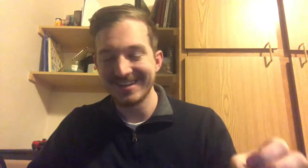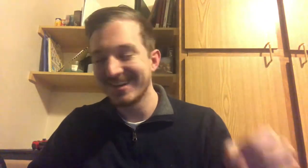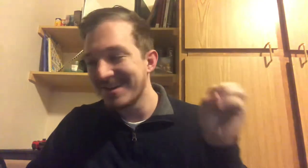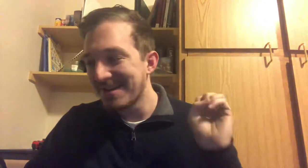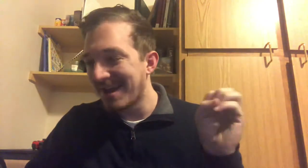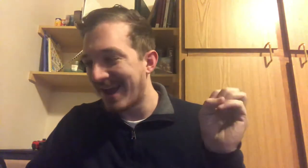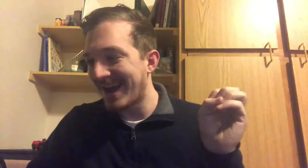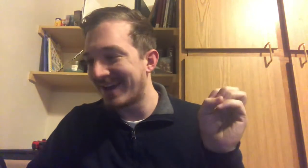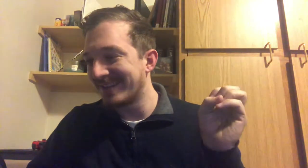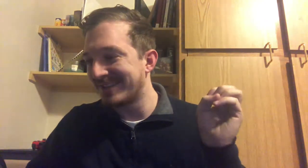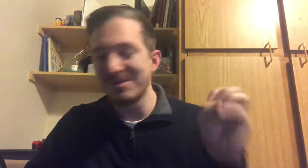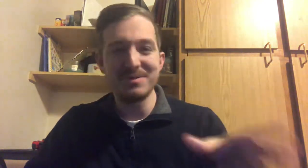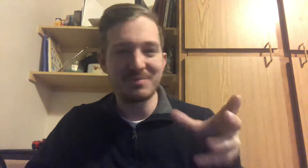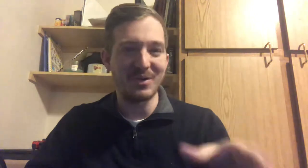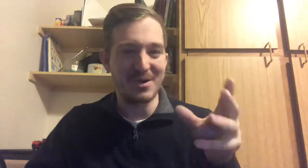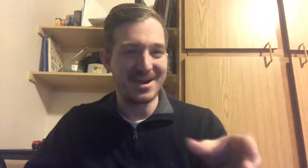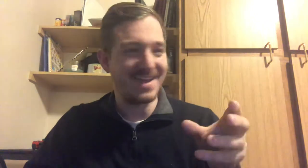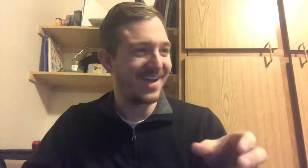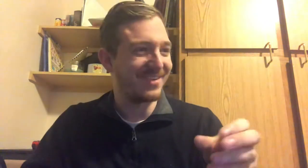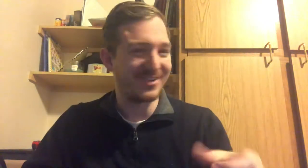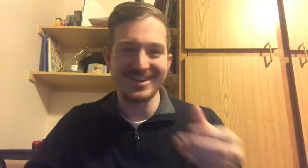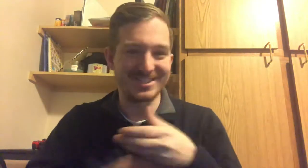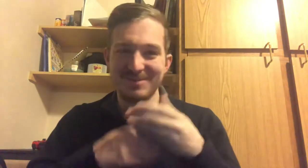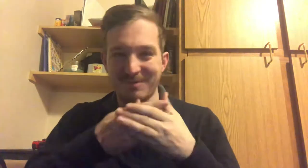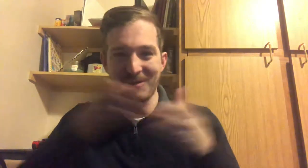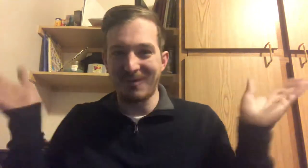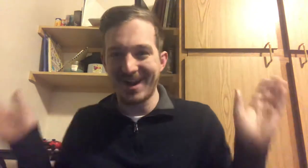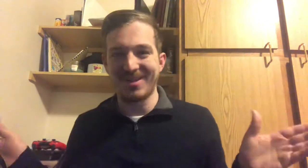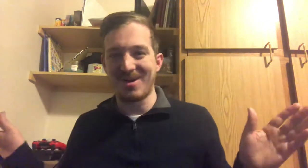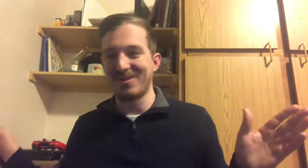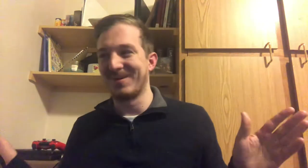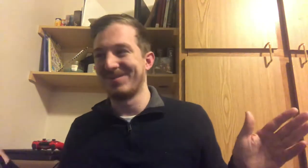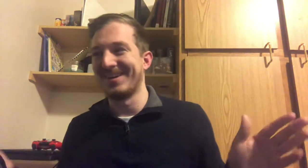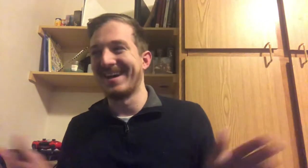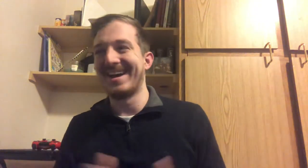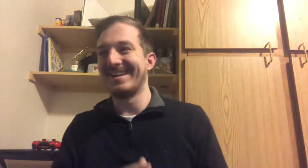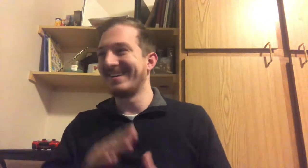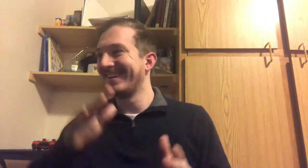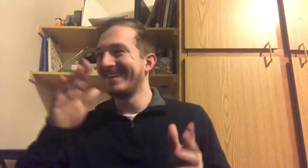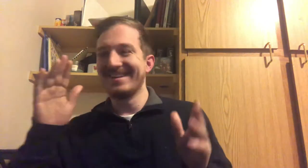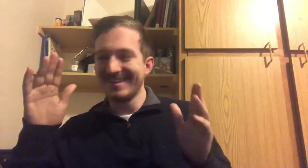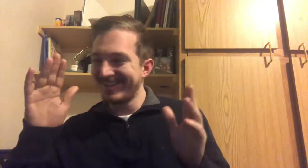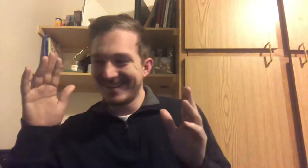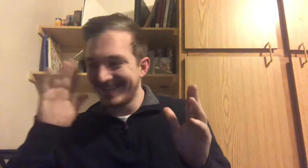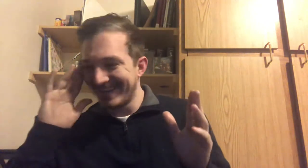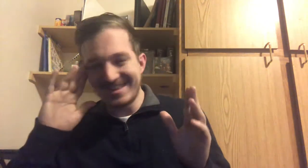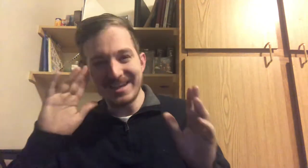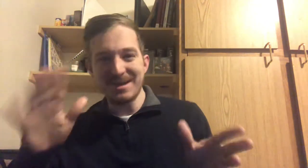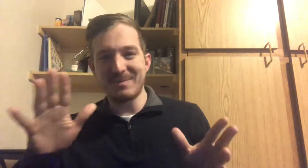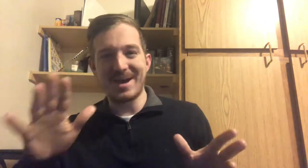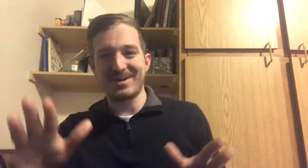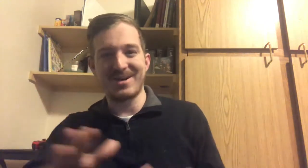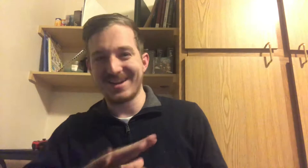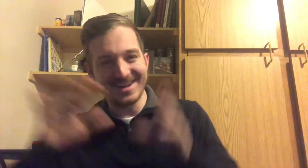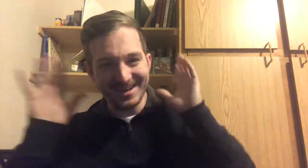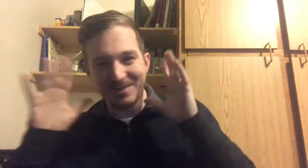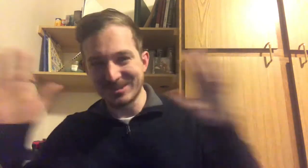and she would put her name after it, and she'd fall right along with me. And thinking back on it, it was,